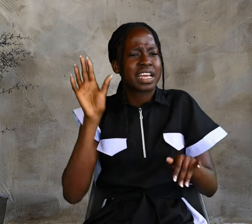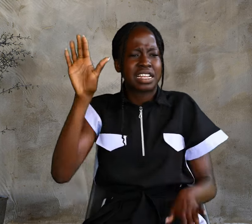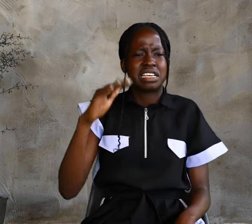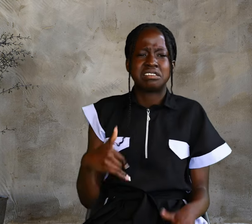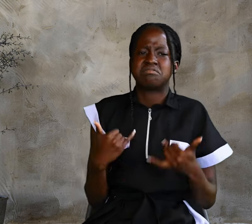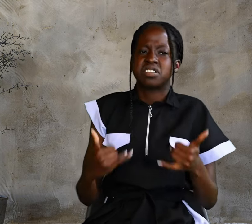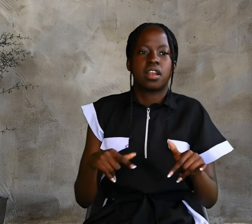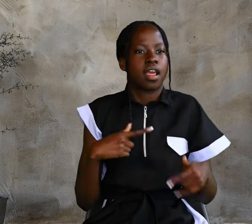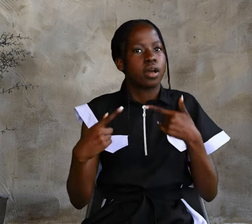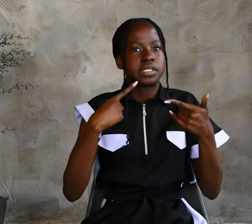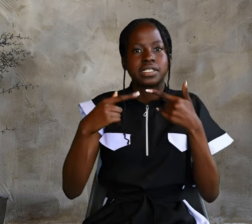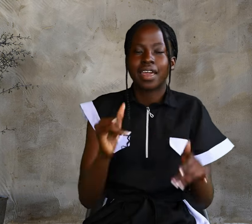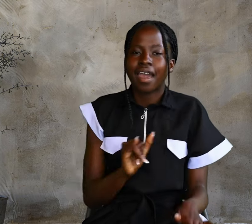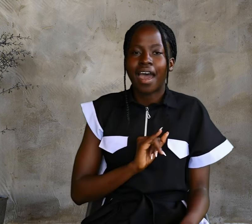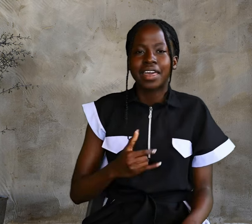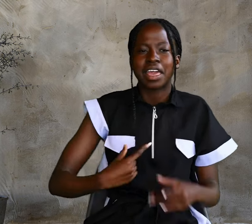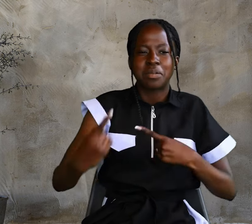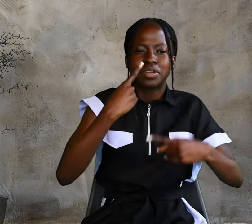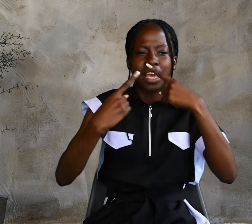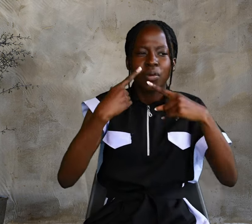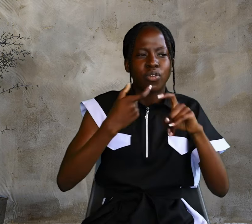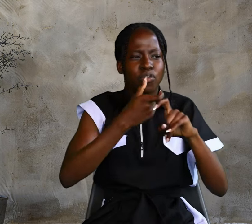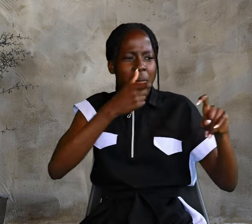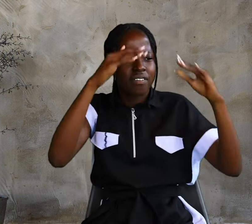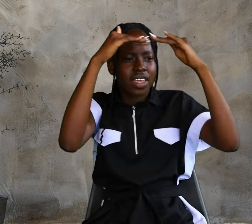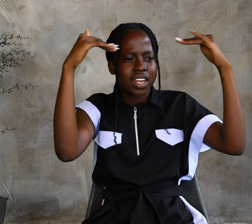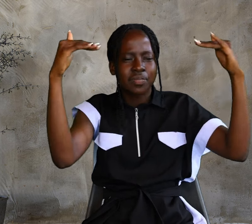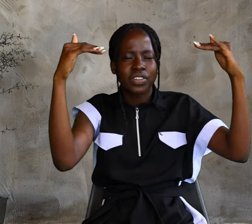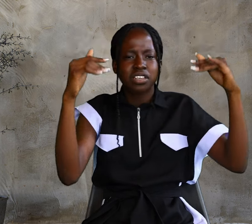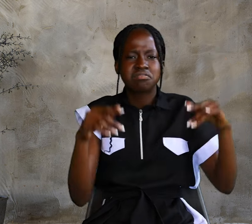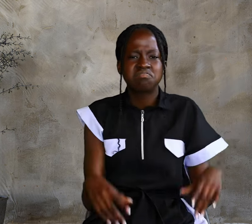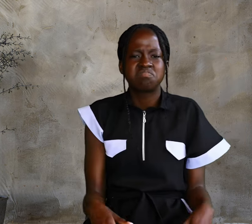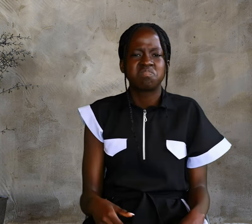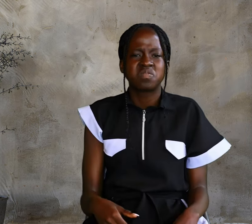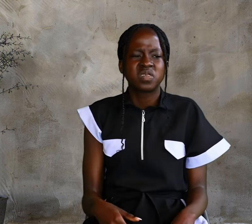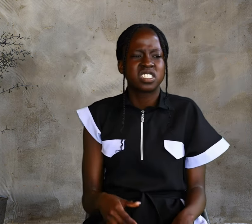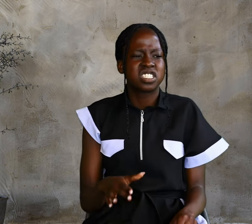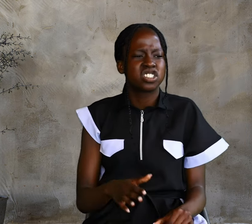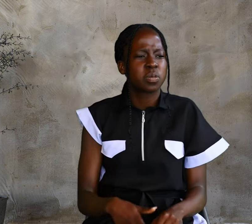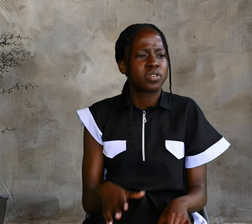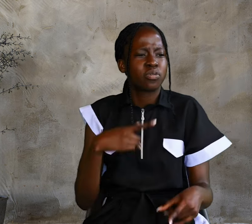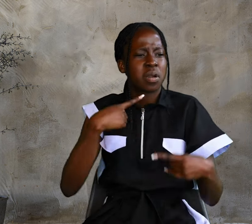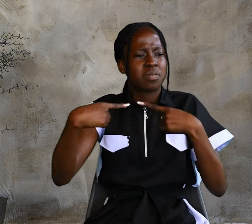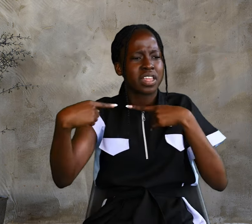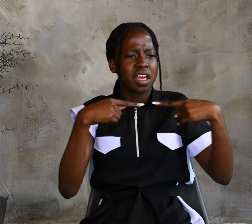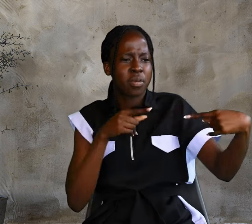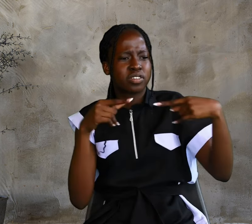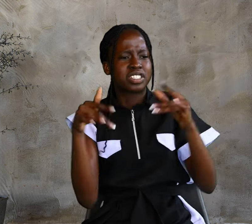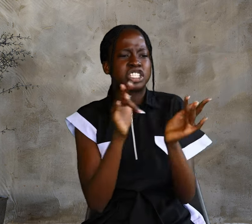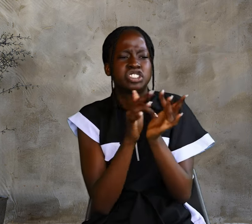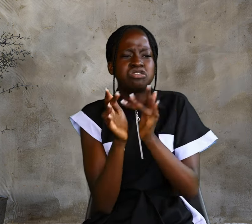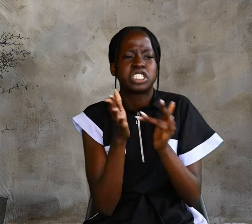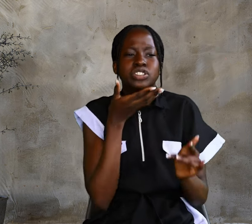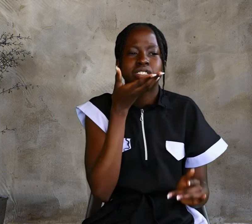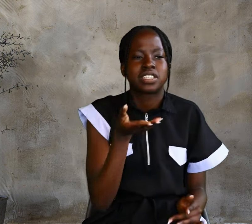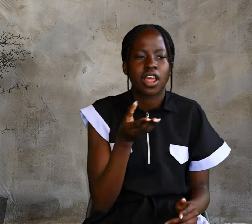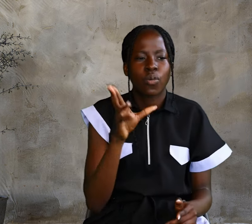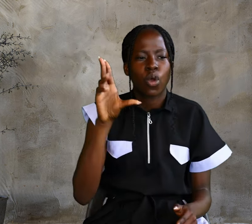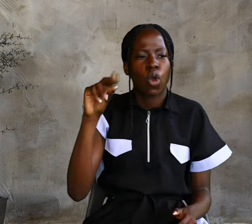how can He now say I came down from heaven? Stop grumbling among yourselves, Jesus answered.